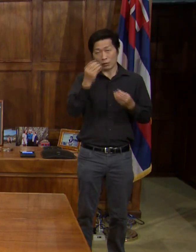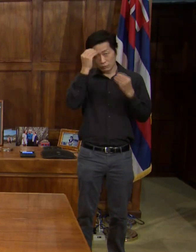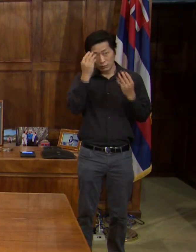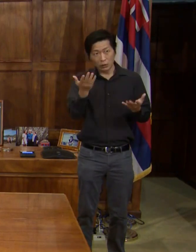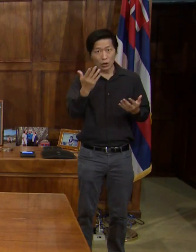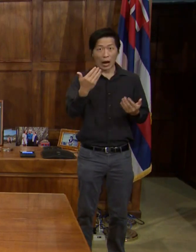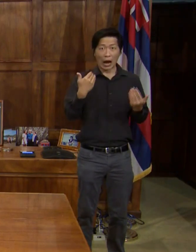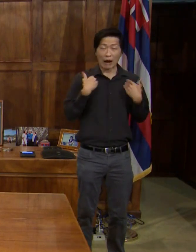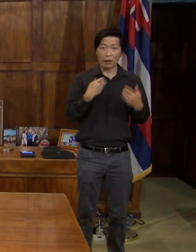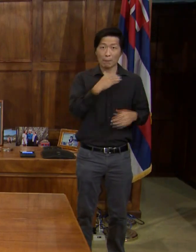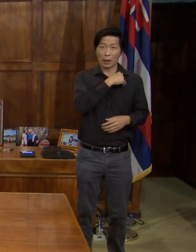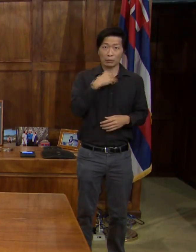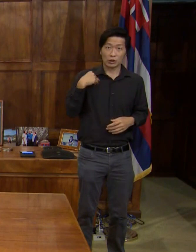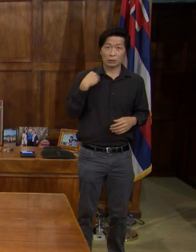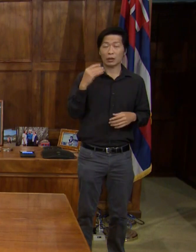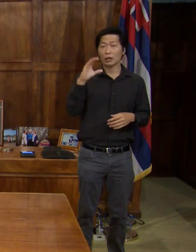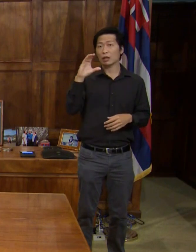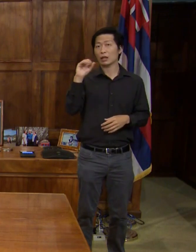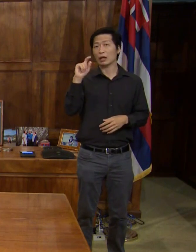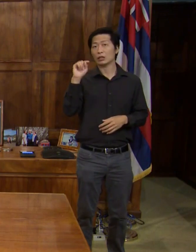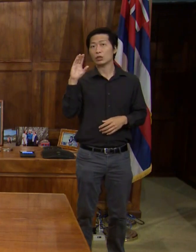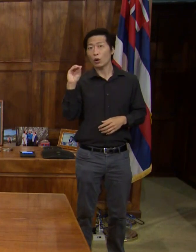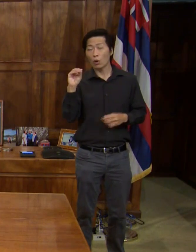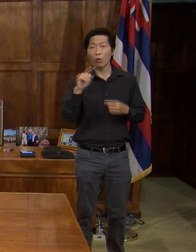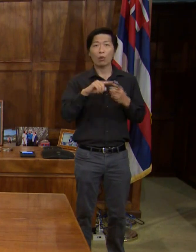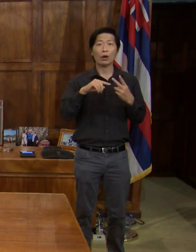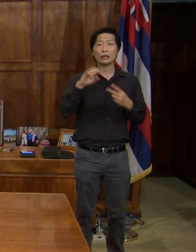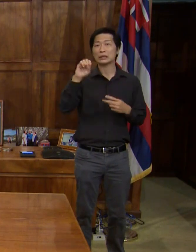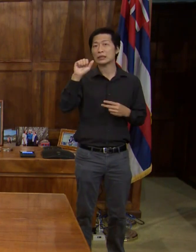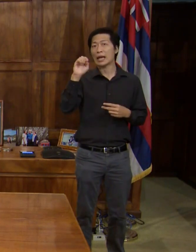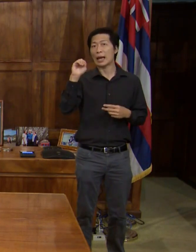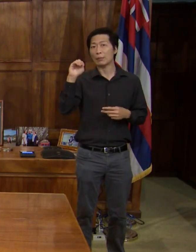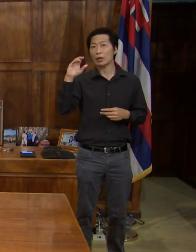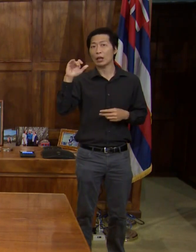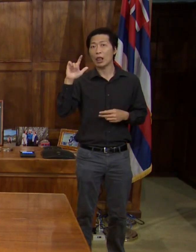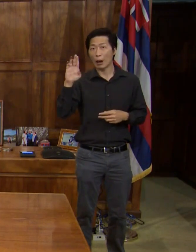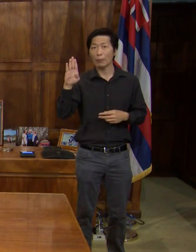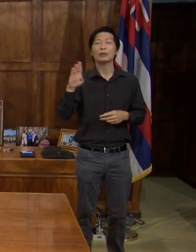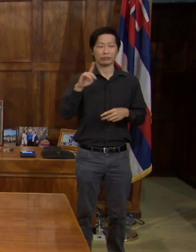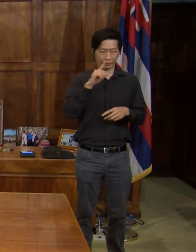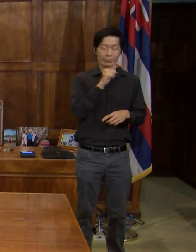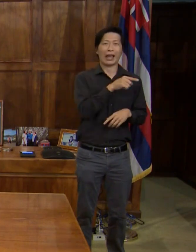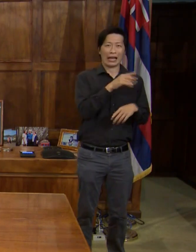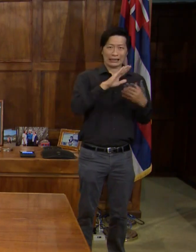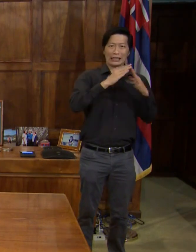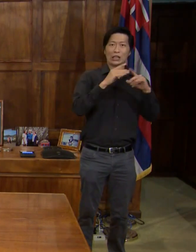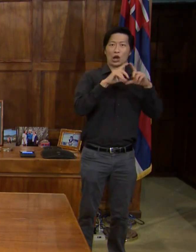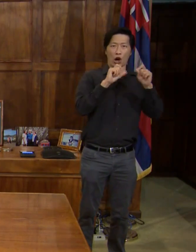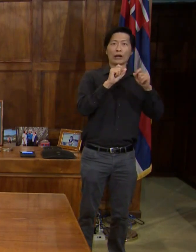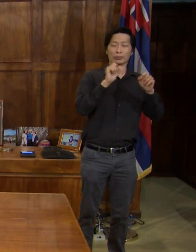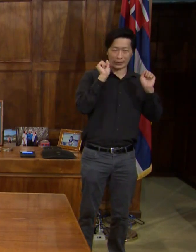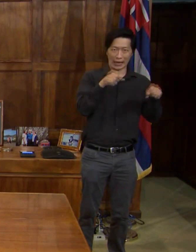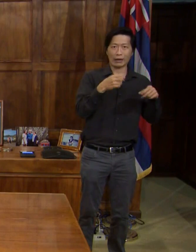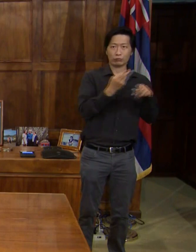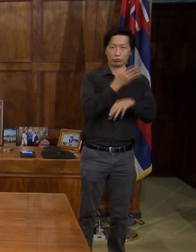a membership at Costco or Sam's Club, you are able to use your card at those